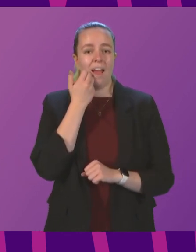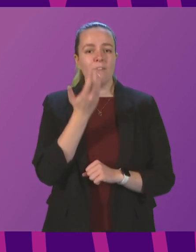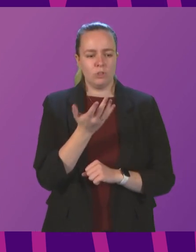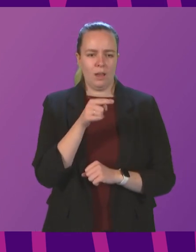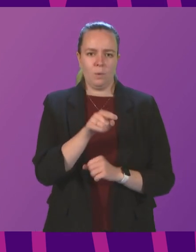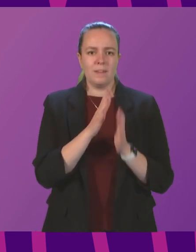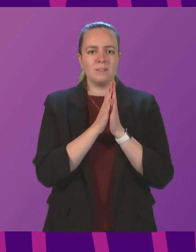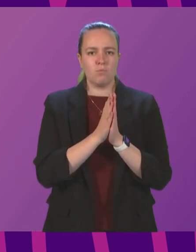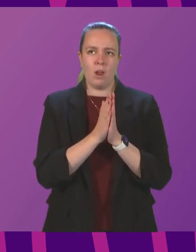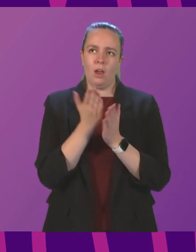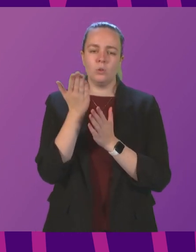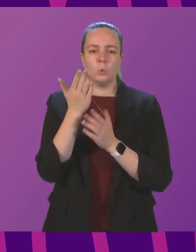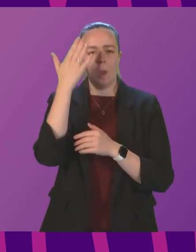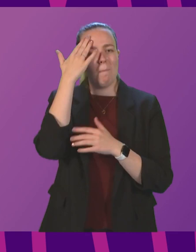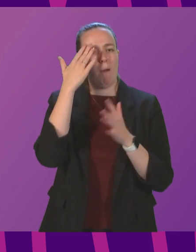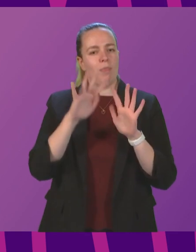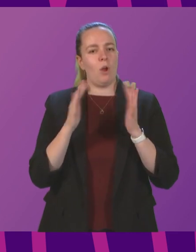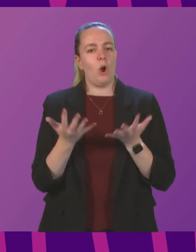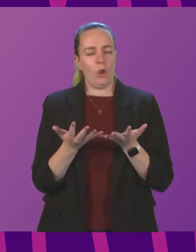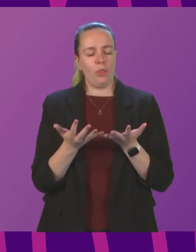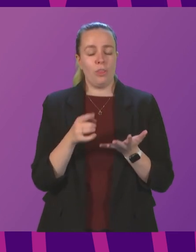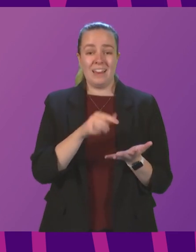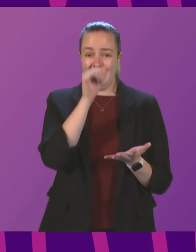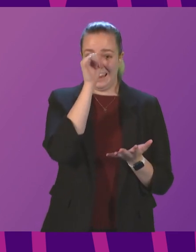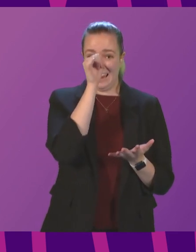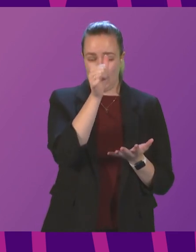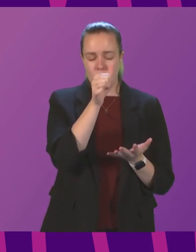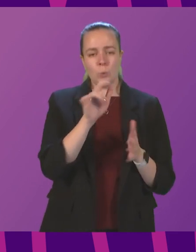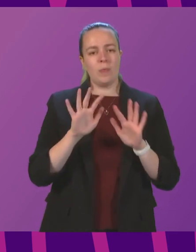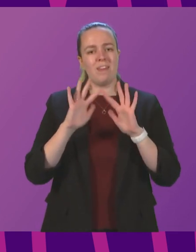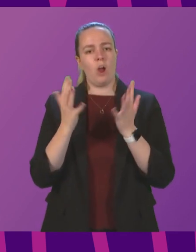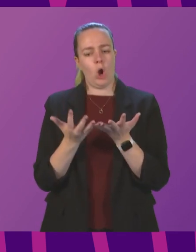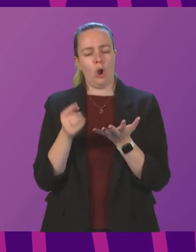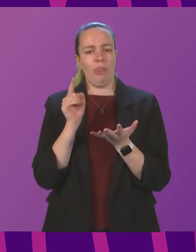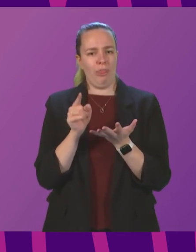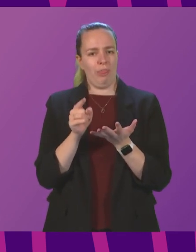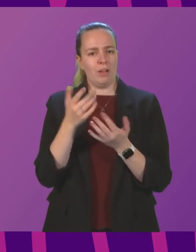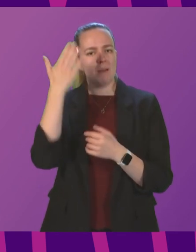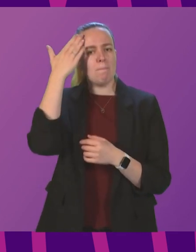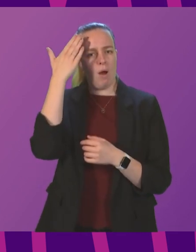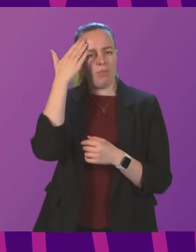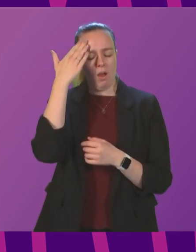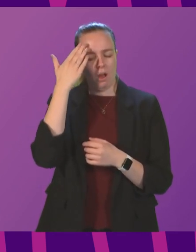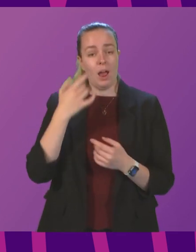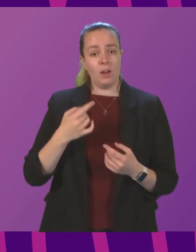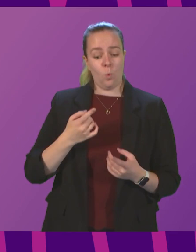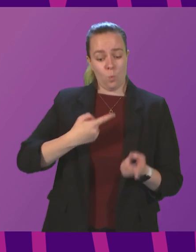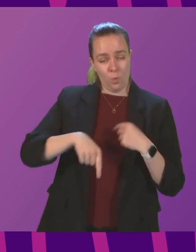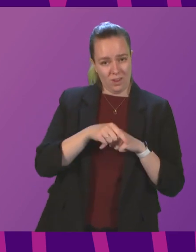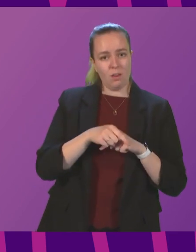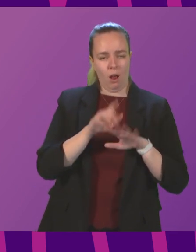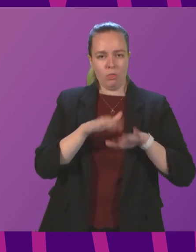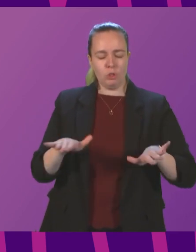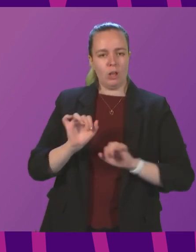to our mother earth. In Hinduism, the earth is revered as mother and we are her children.